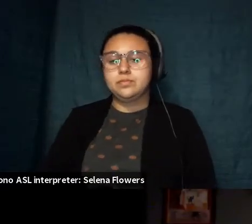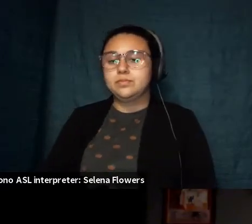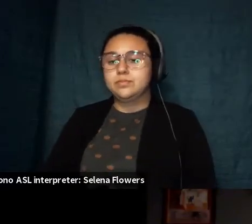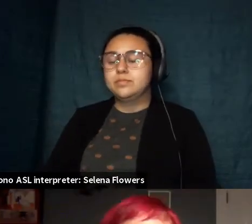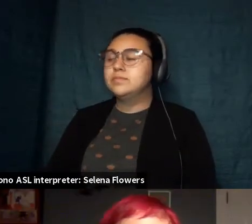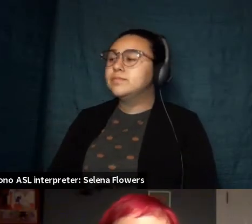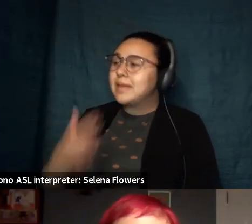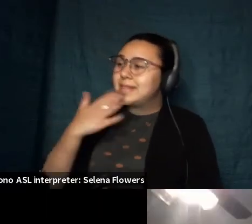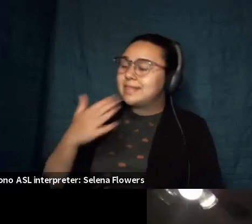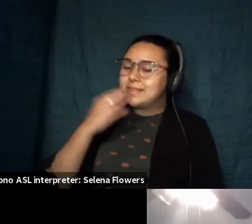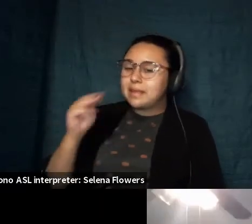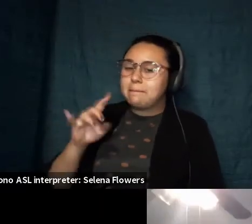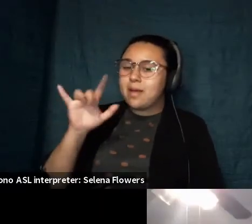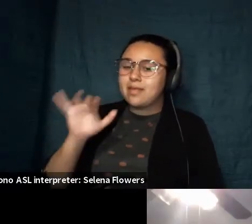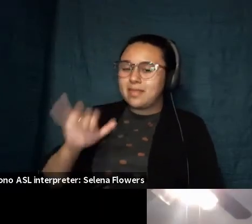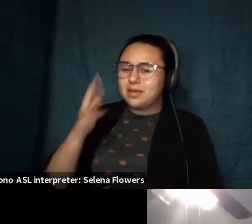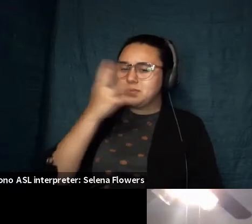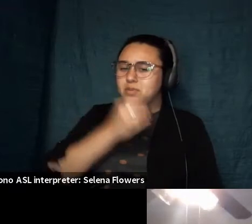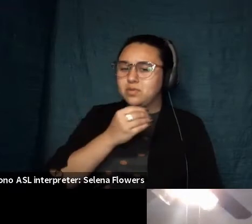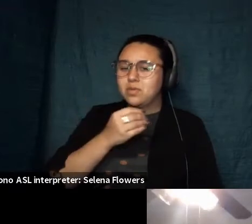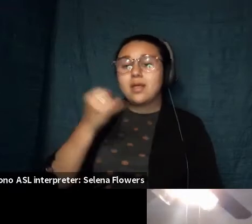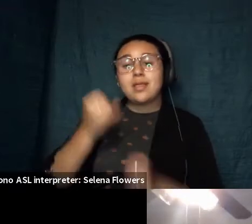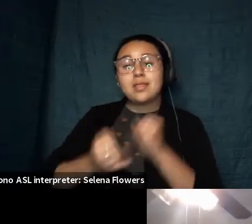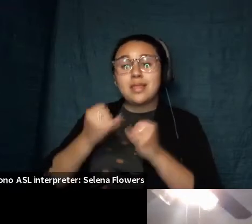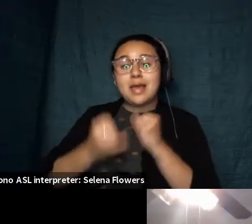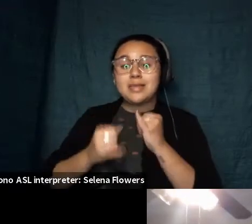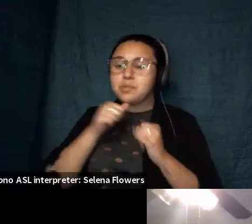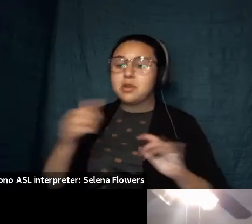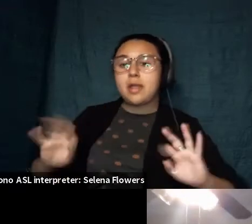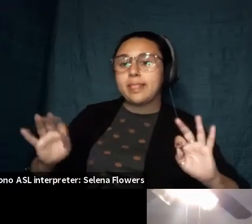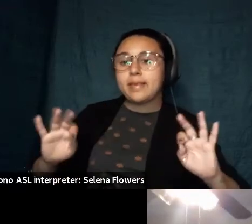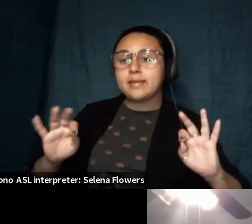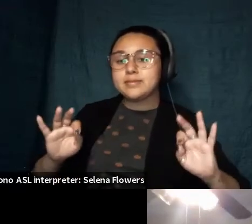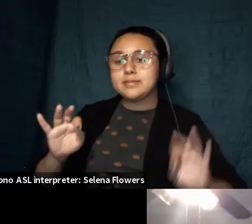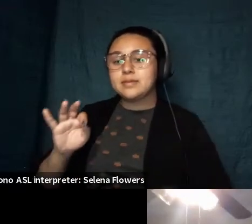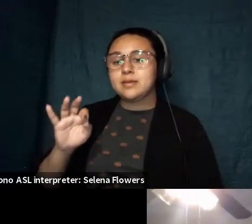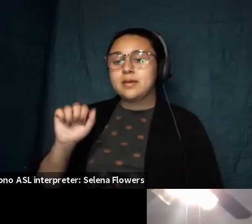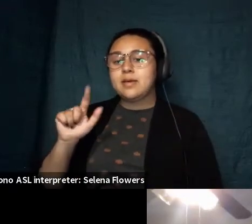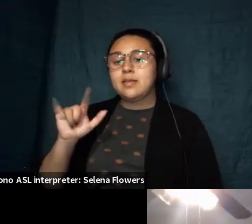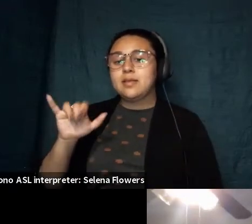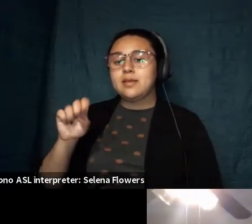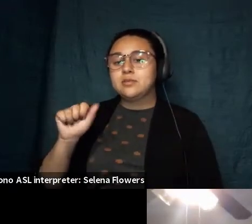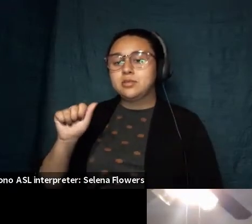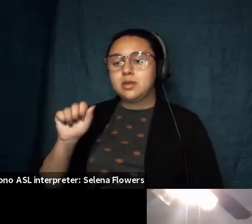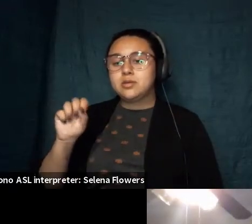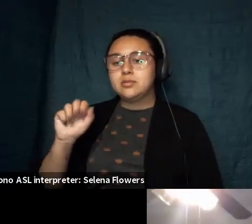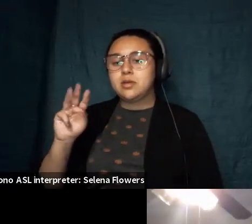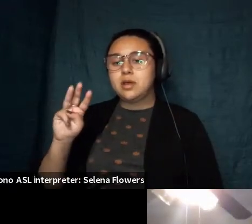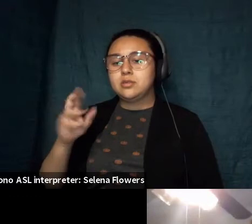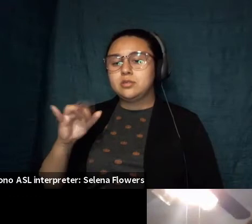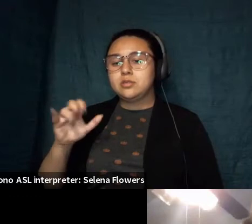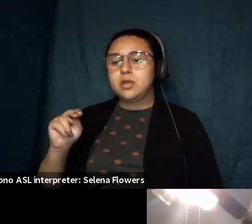thank you molly that was beautiful and last but never least we have alicia salt sauchin and then we're going to do a quick